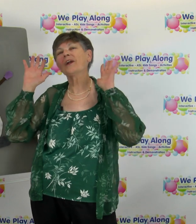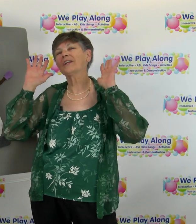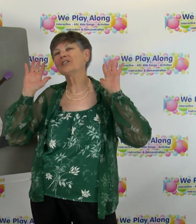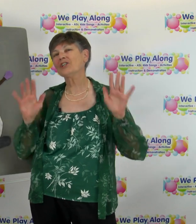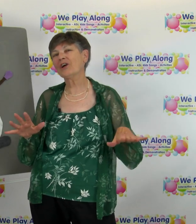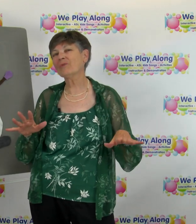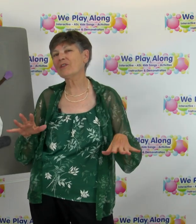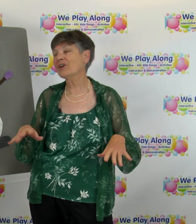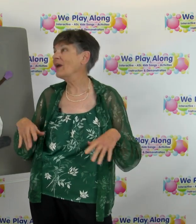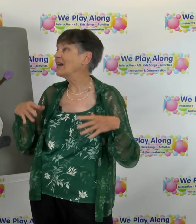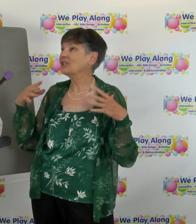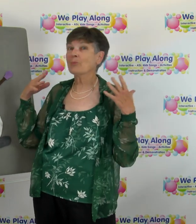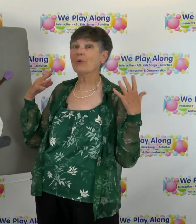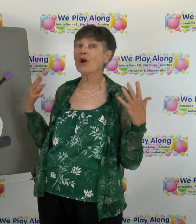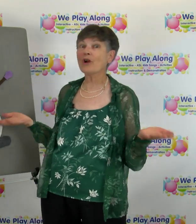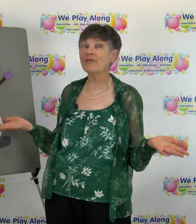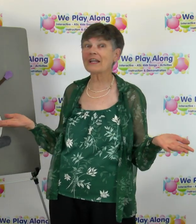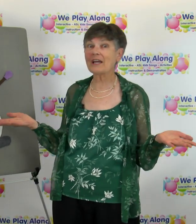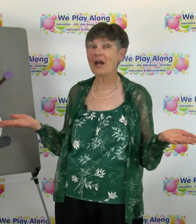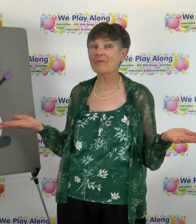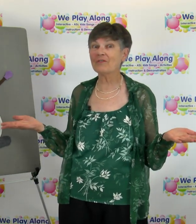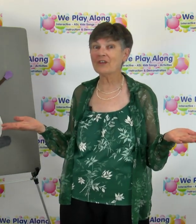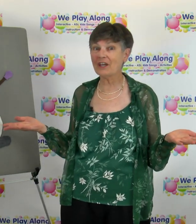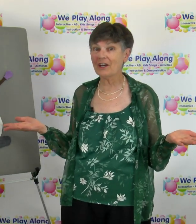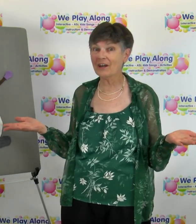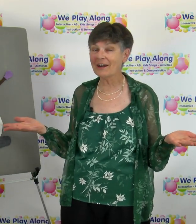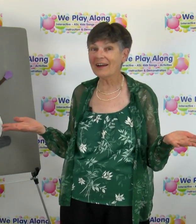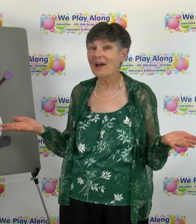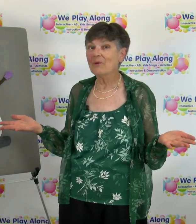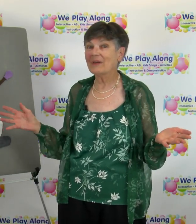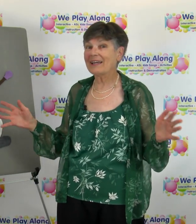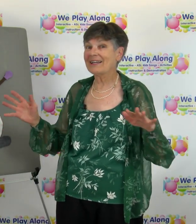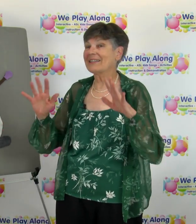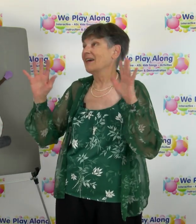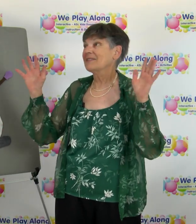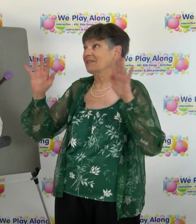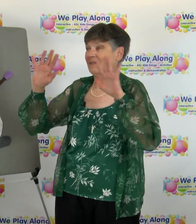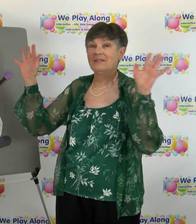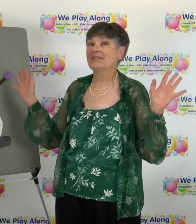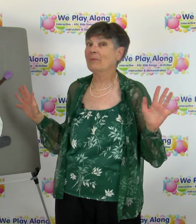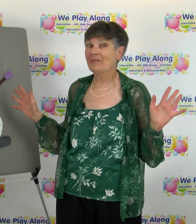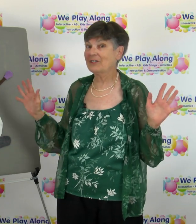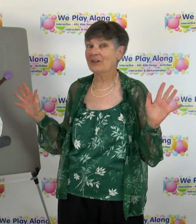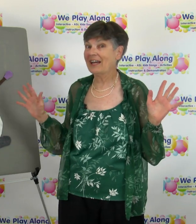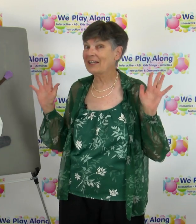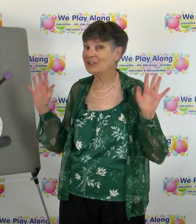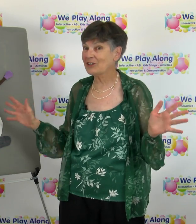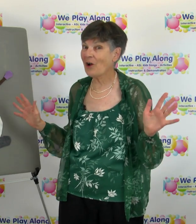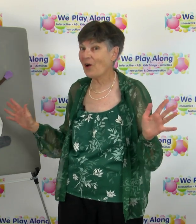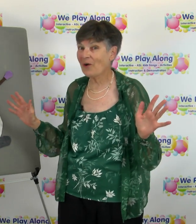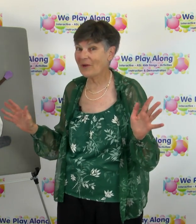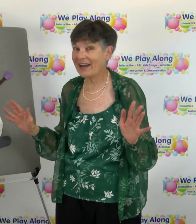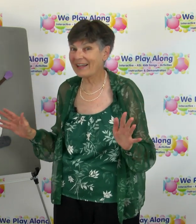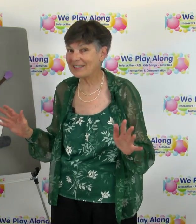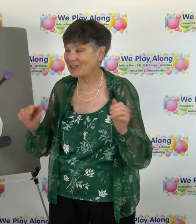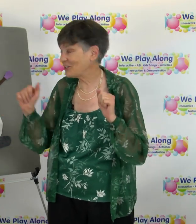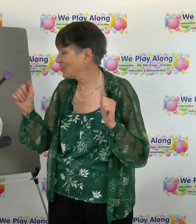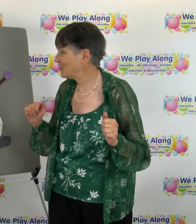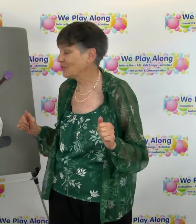wanted to share it with you It's a perfect time of year Because some of us are getting snow already This is